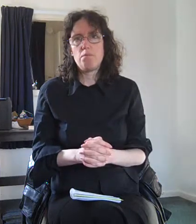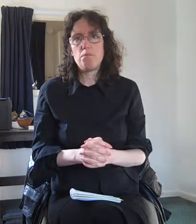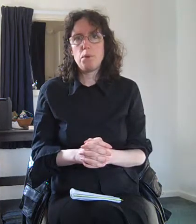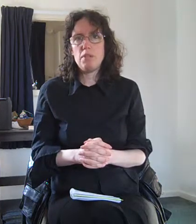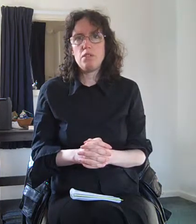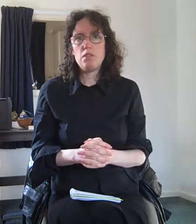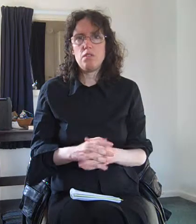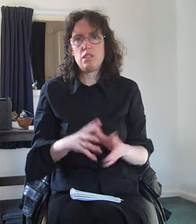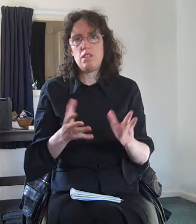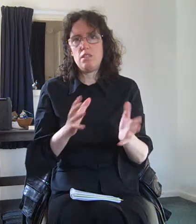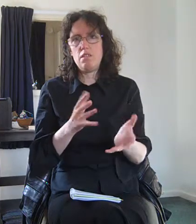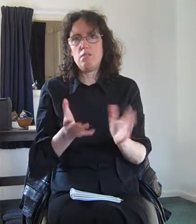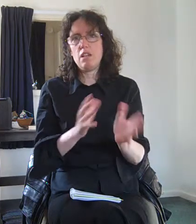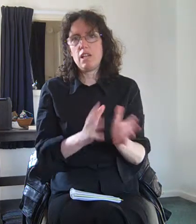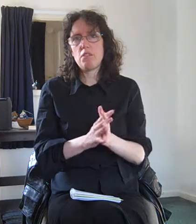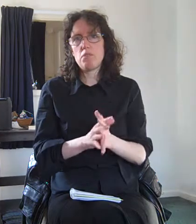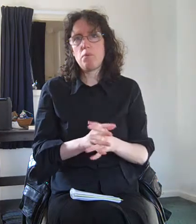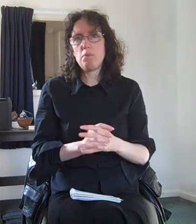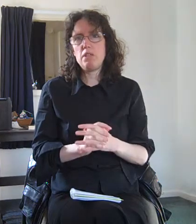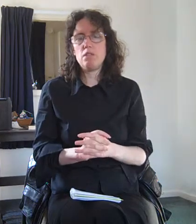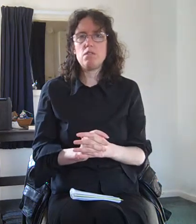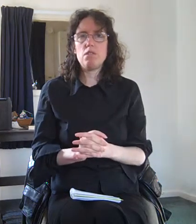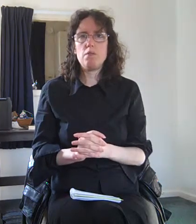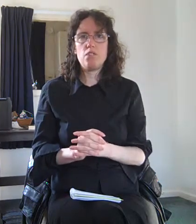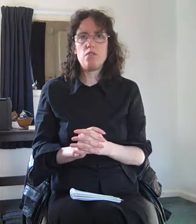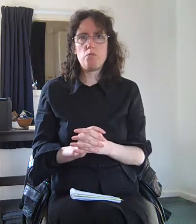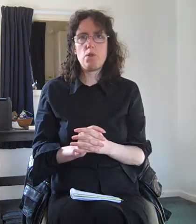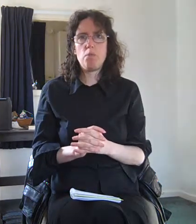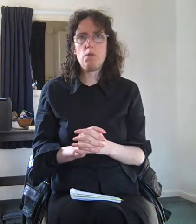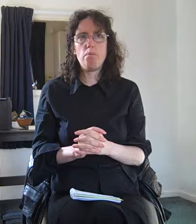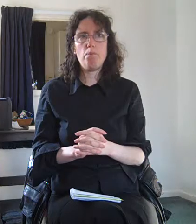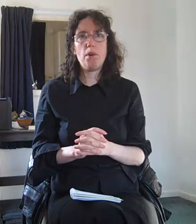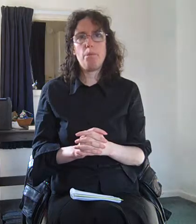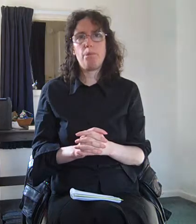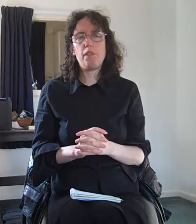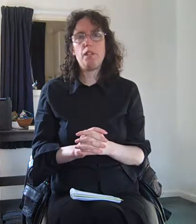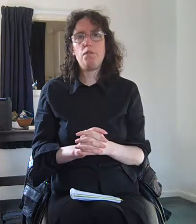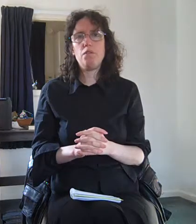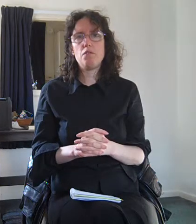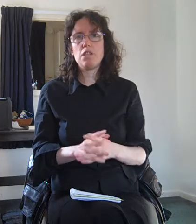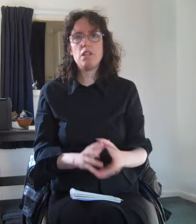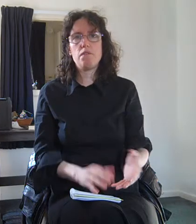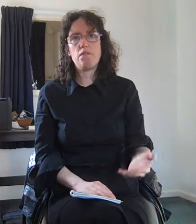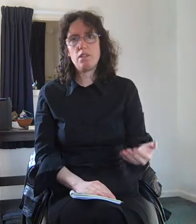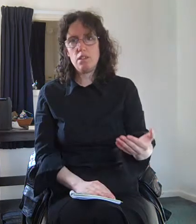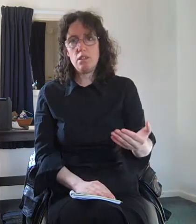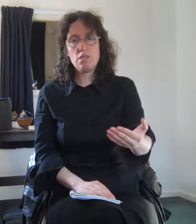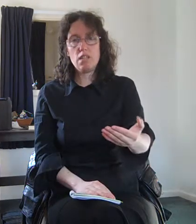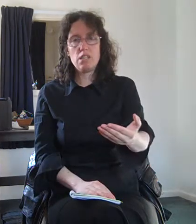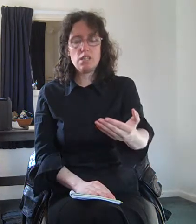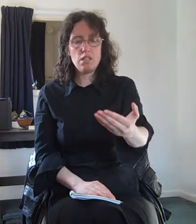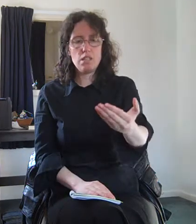probably not you know young adults probably not too much of a problem but if you've got enough that your eyes are